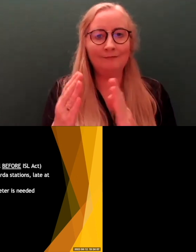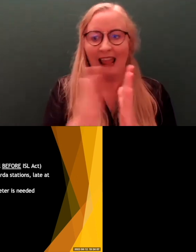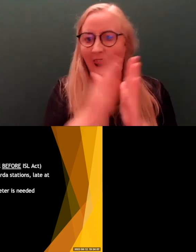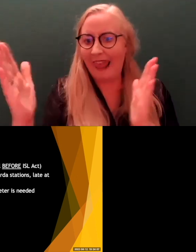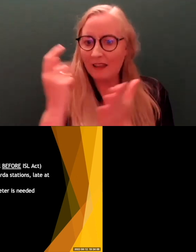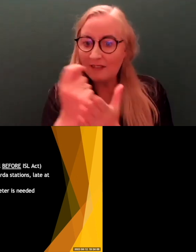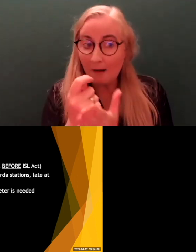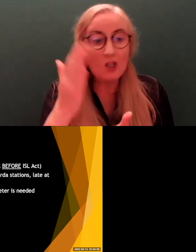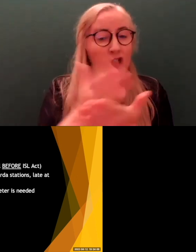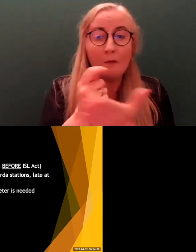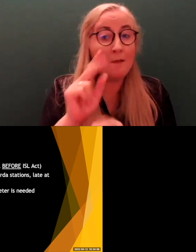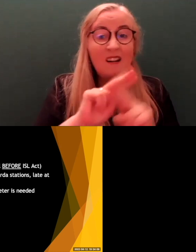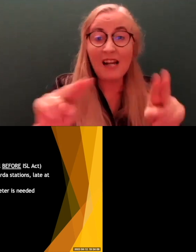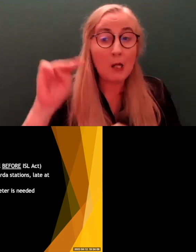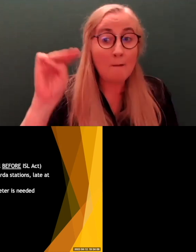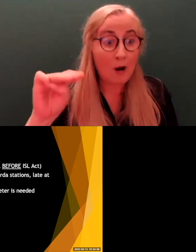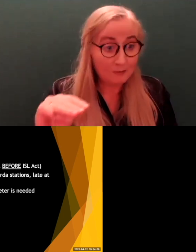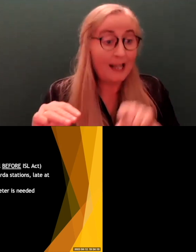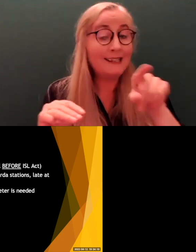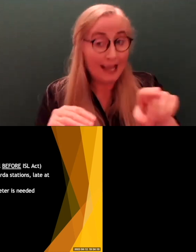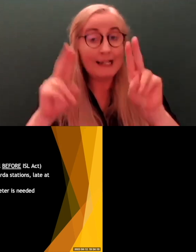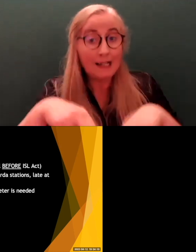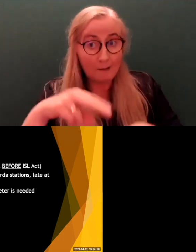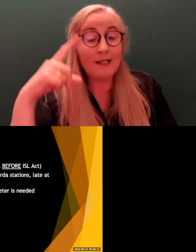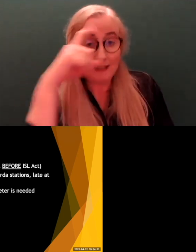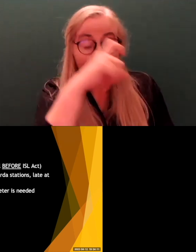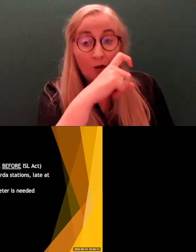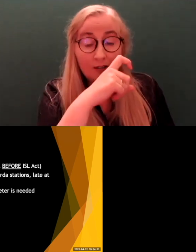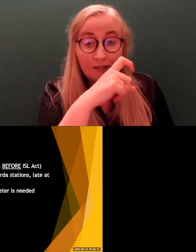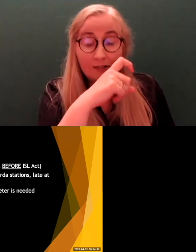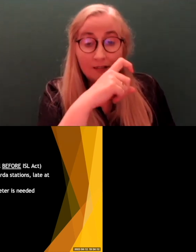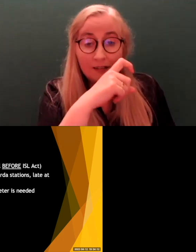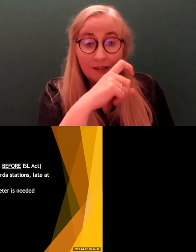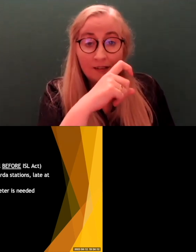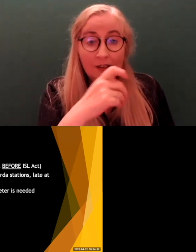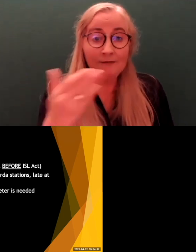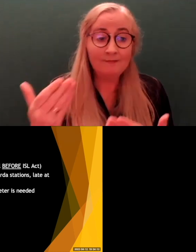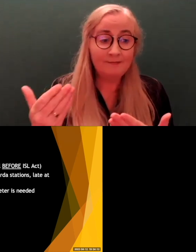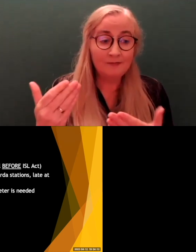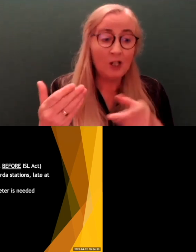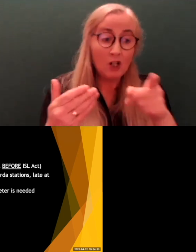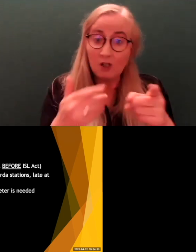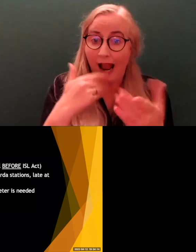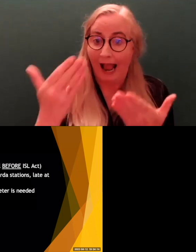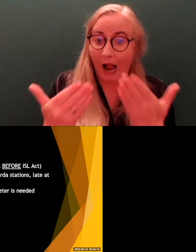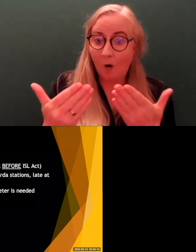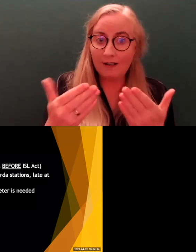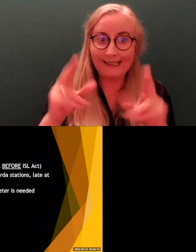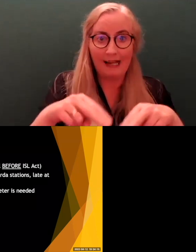So it can be really difficult to, as I said here, adhere to best practices. And so best